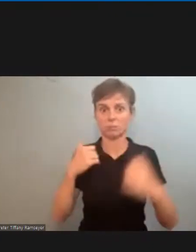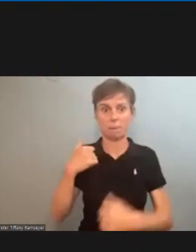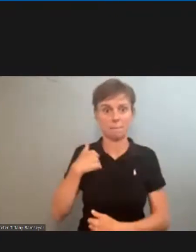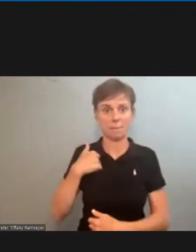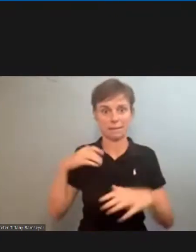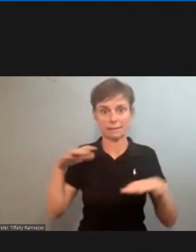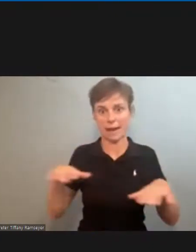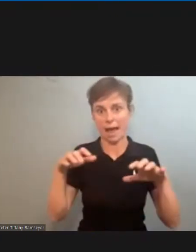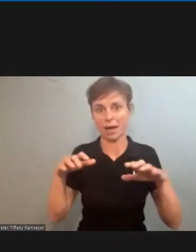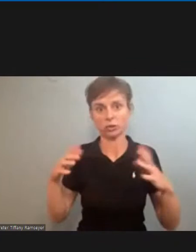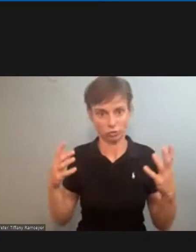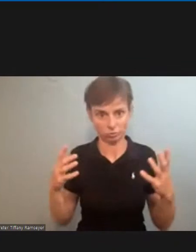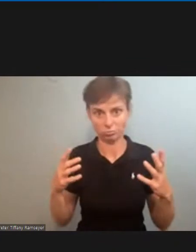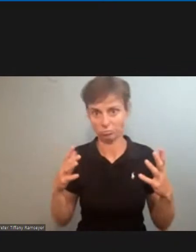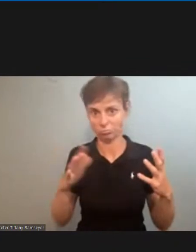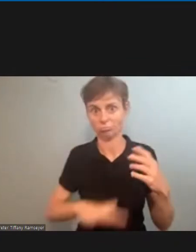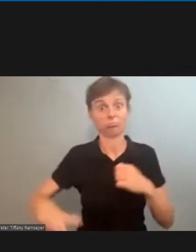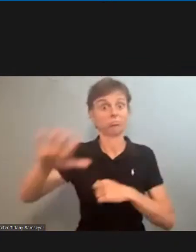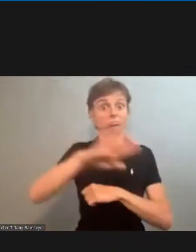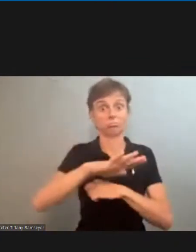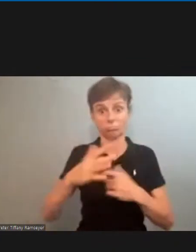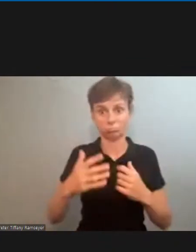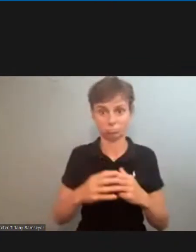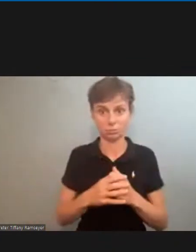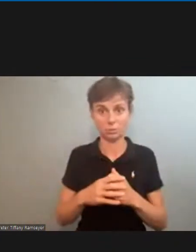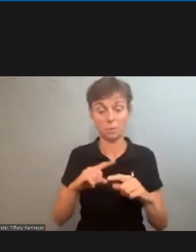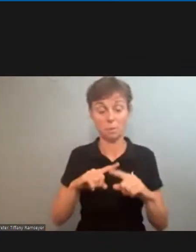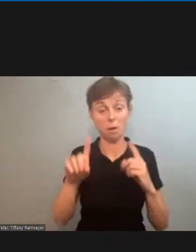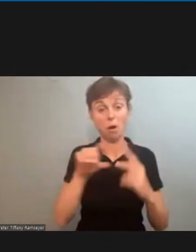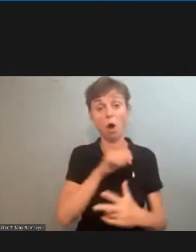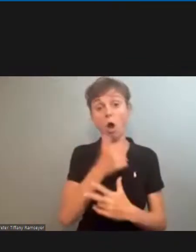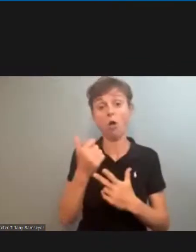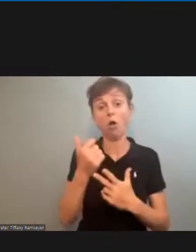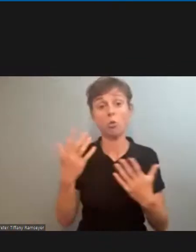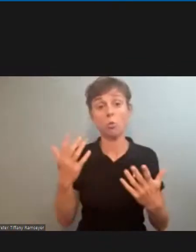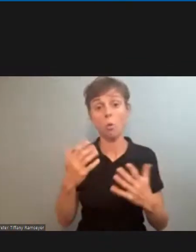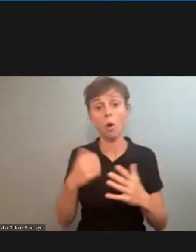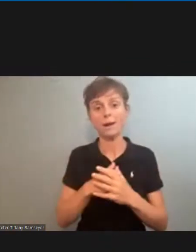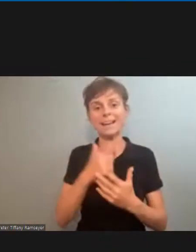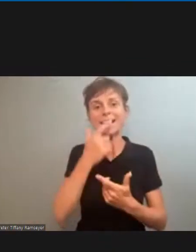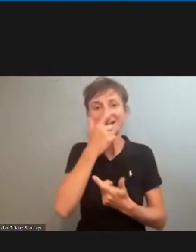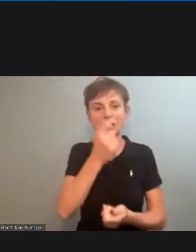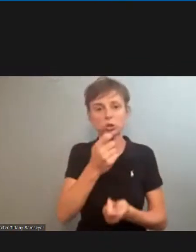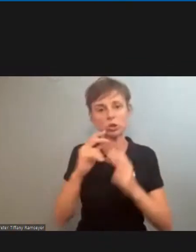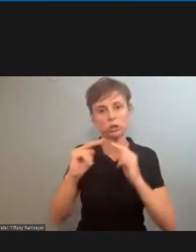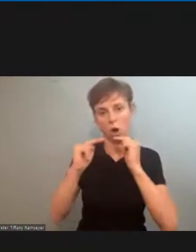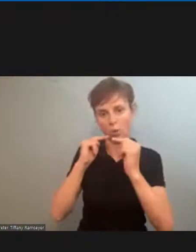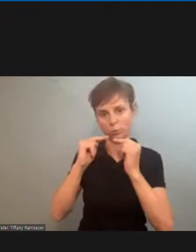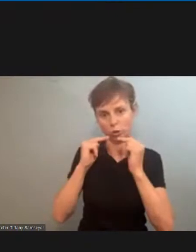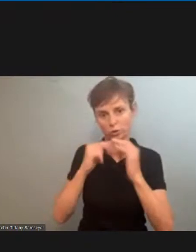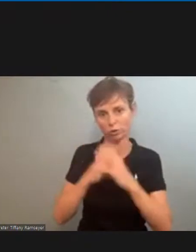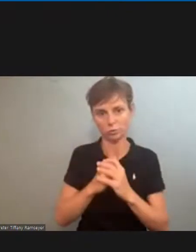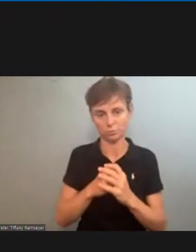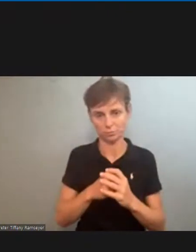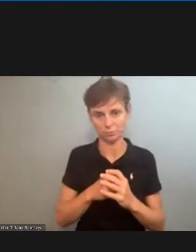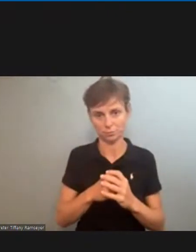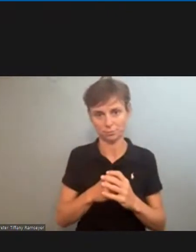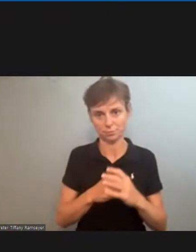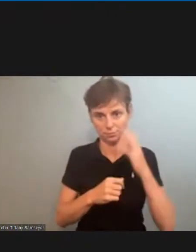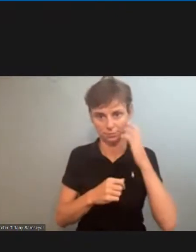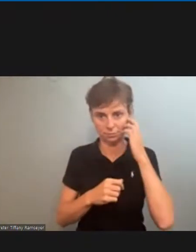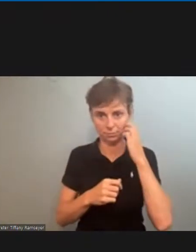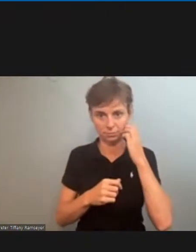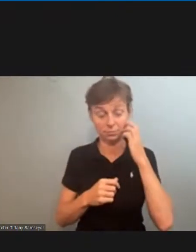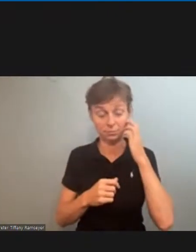the streets but short of that the other alternative is interest arbitration uh the advantage of a voluntary